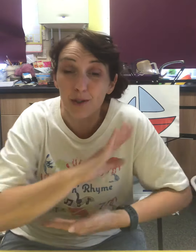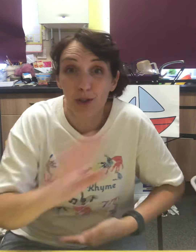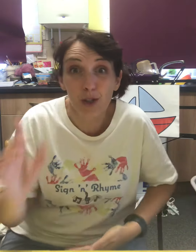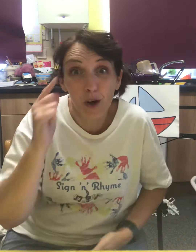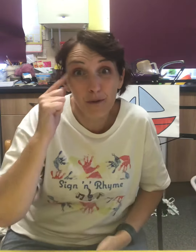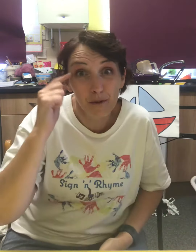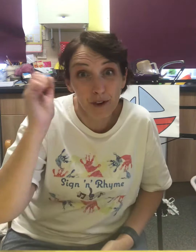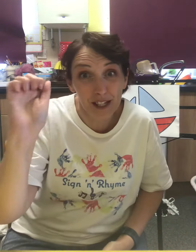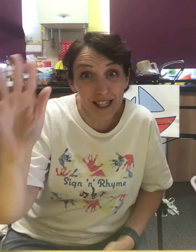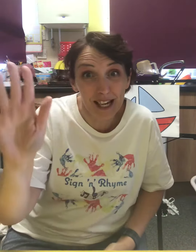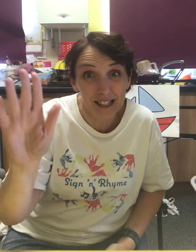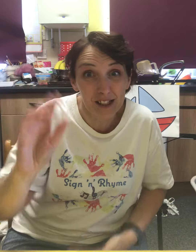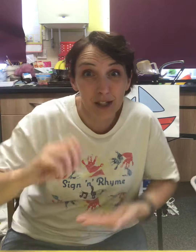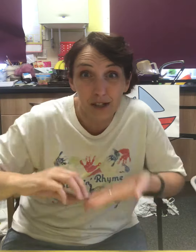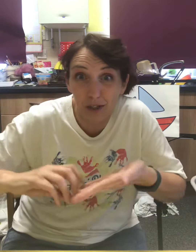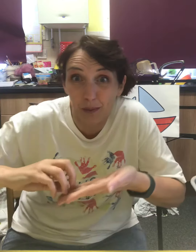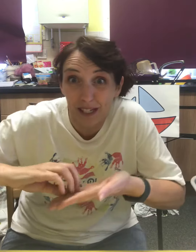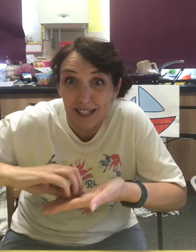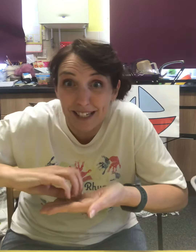don't forget to squeak.